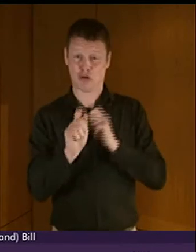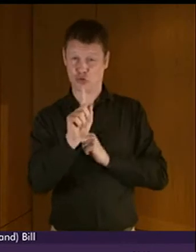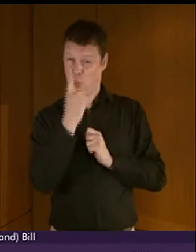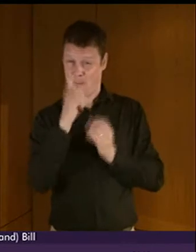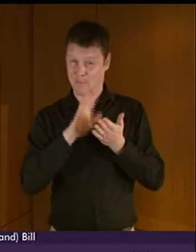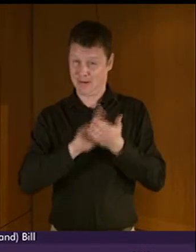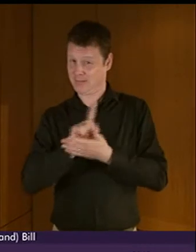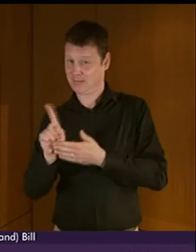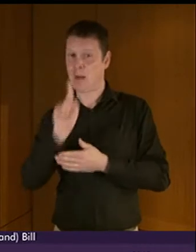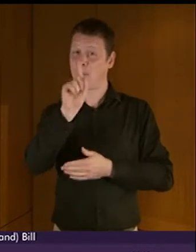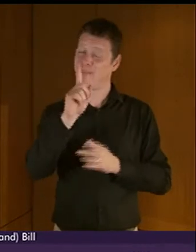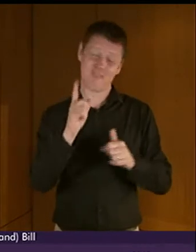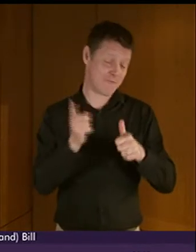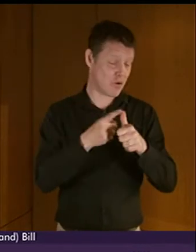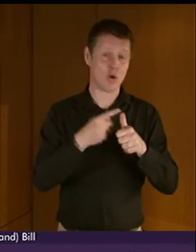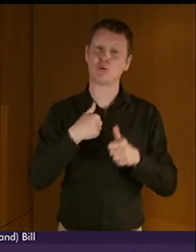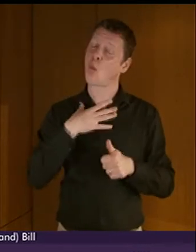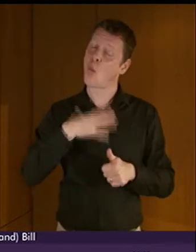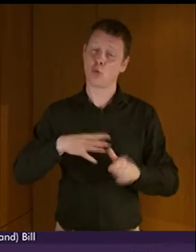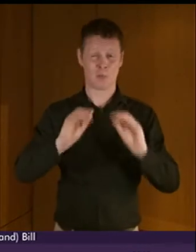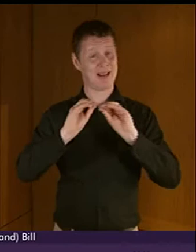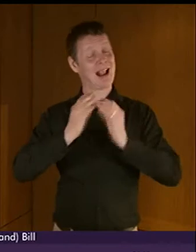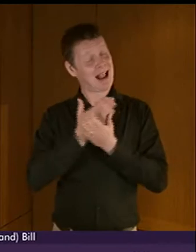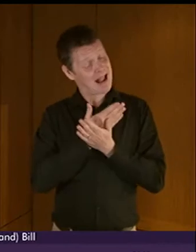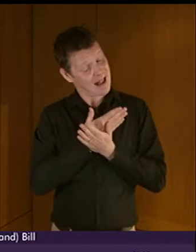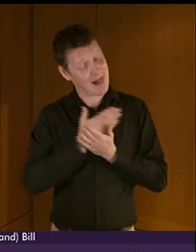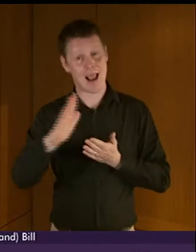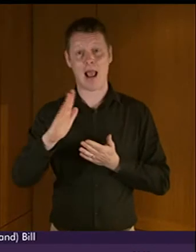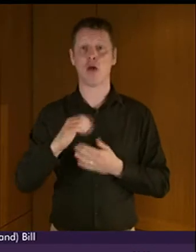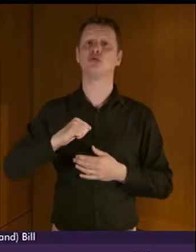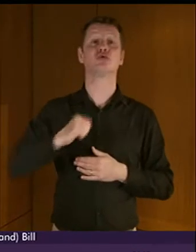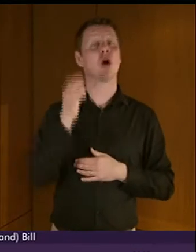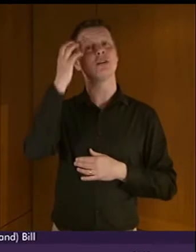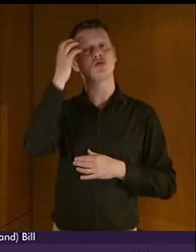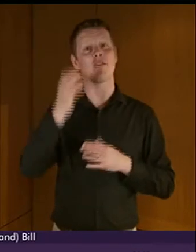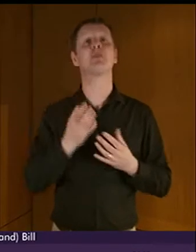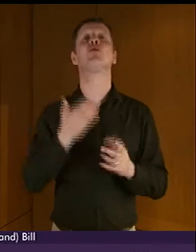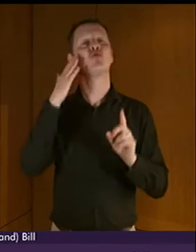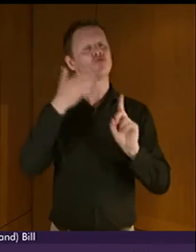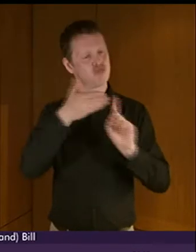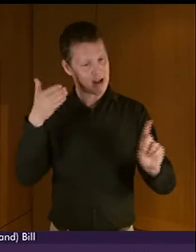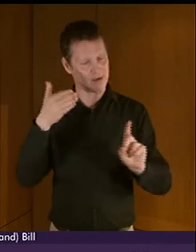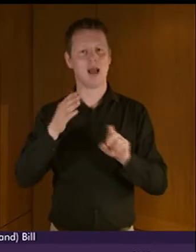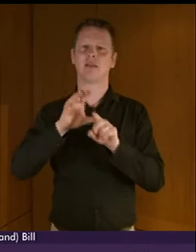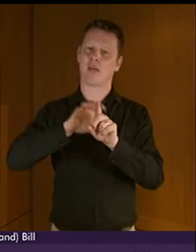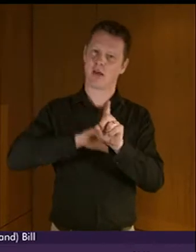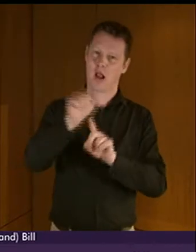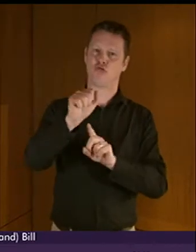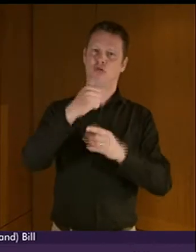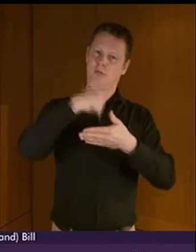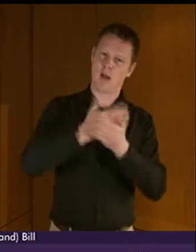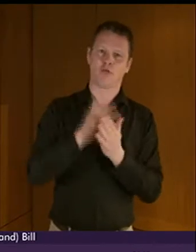important for me to say clearly that the Scottish Government recognises the cultural aspect of deafness